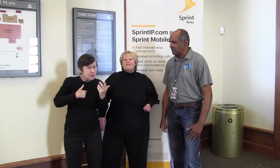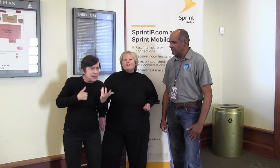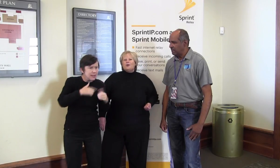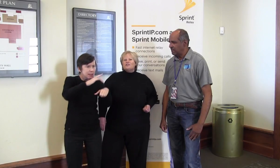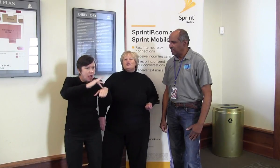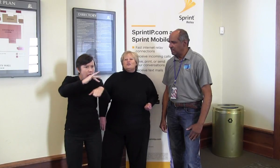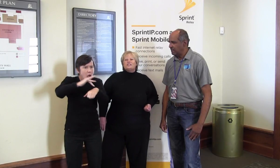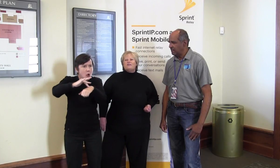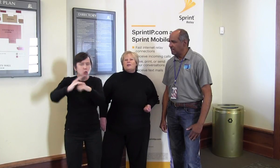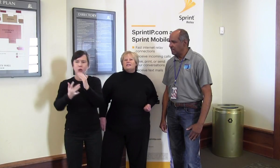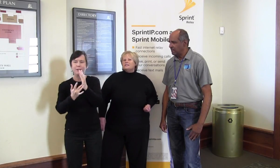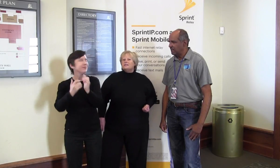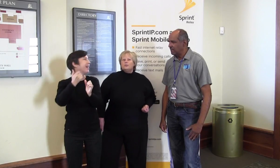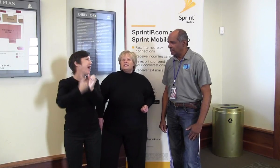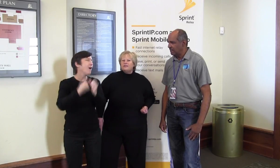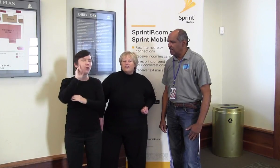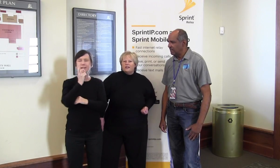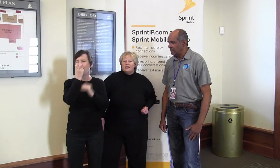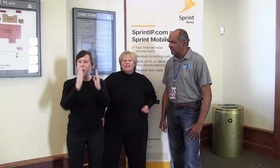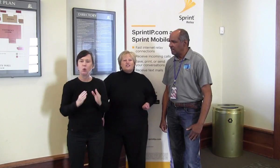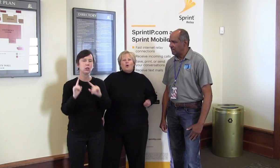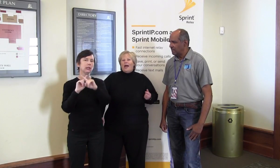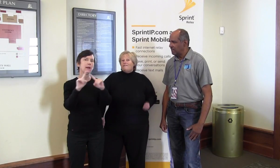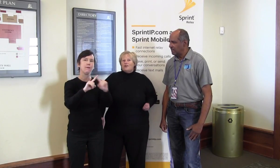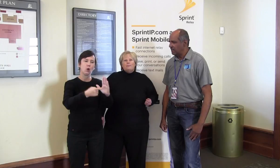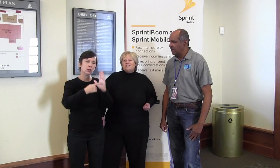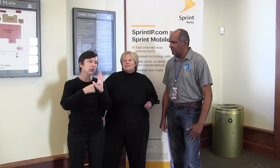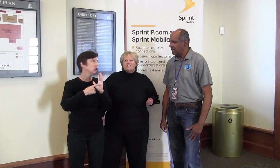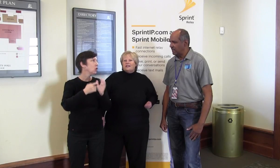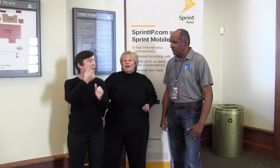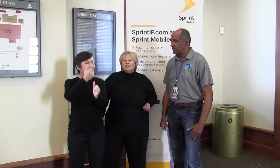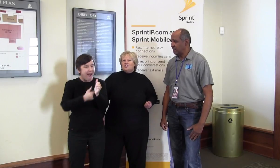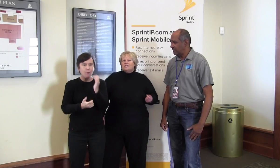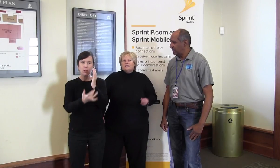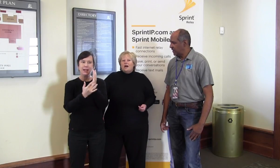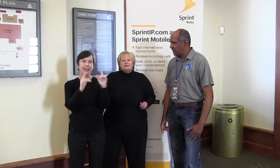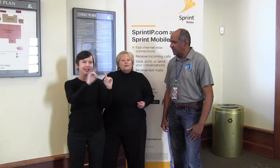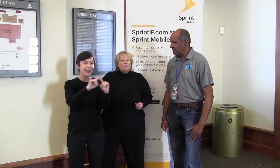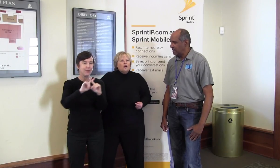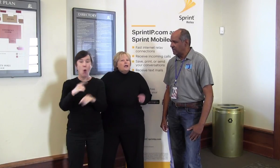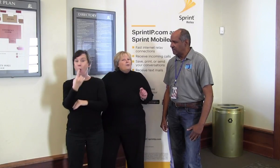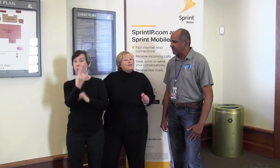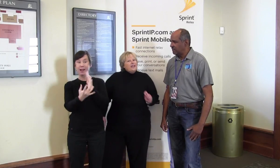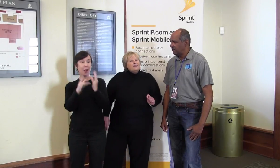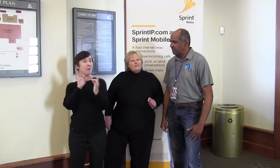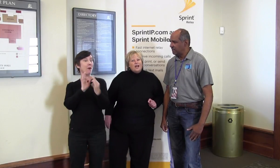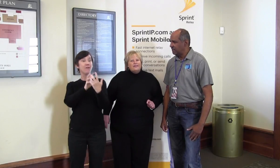Every person who is Deaf-Blind is a little bit different. So every piece of technology is not going to work. But they can find